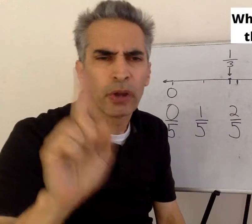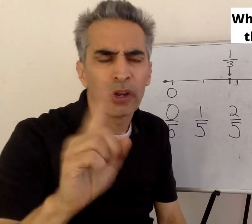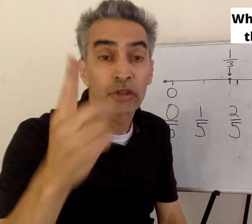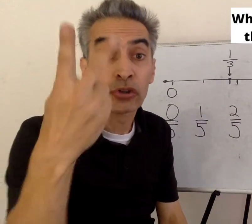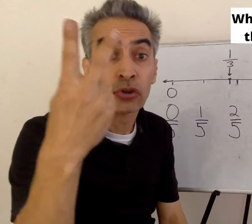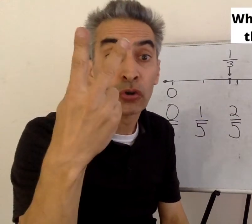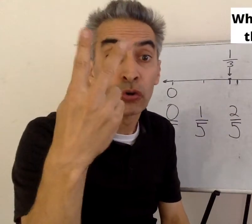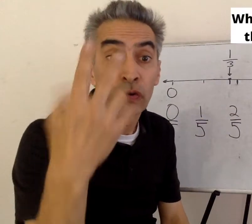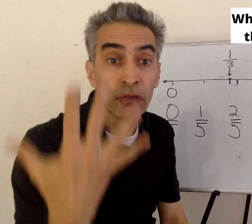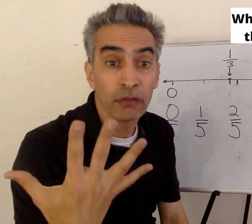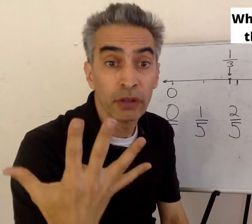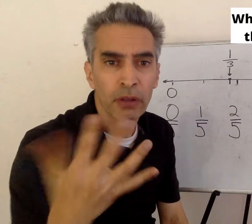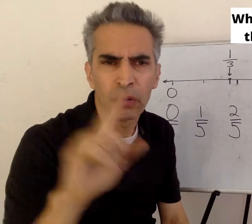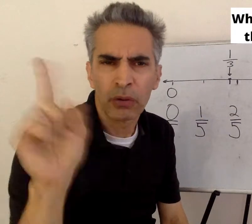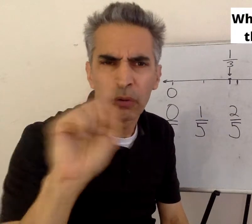Where is two-fifths?